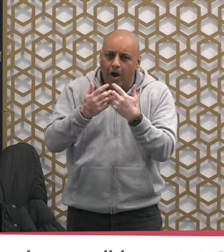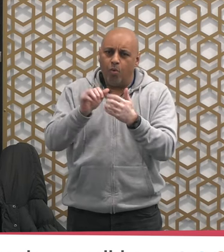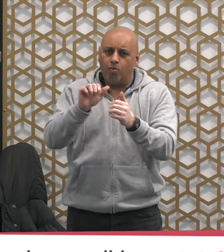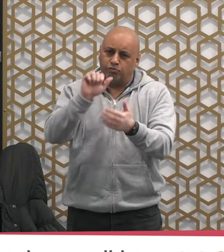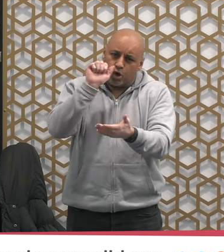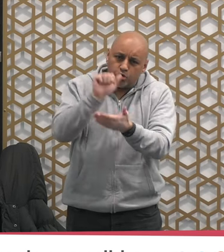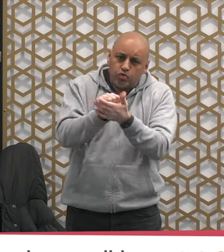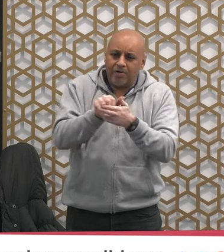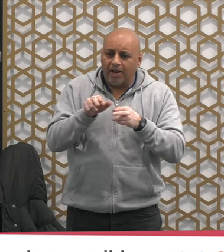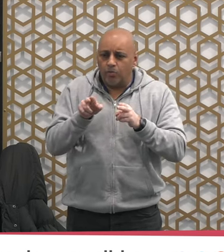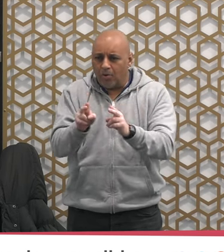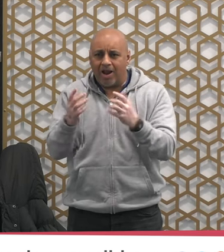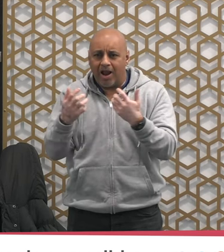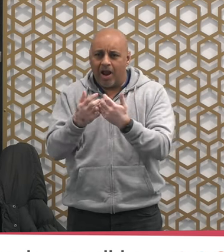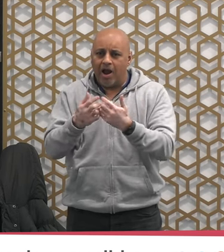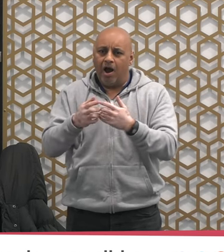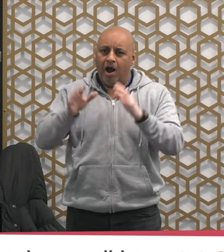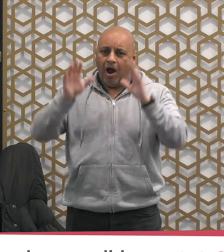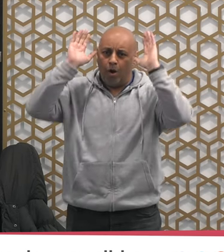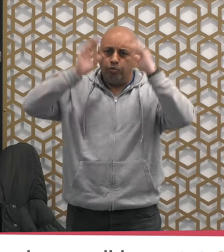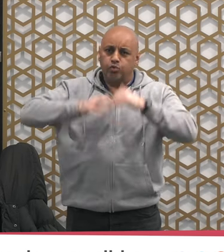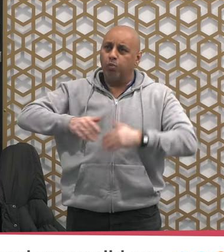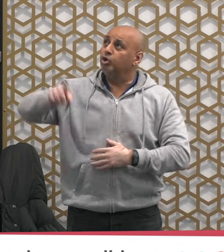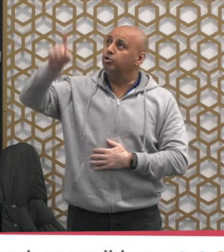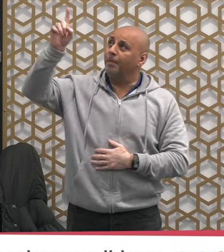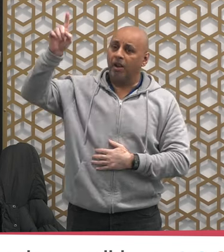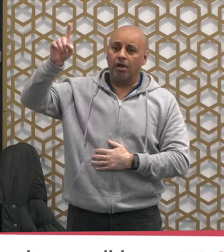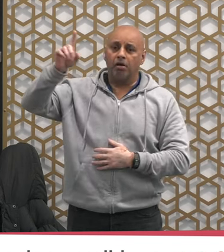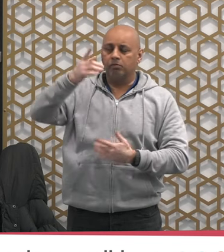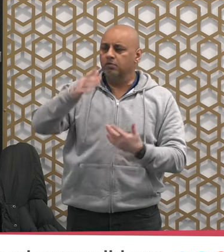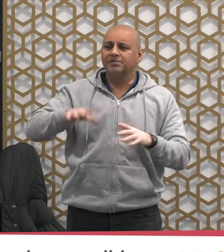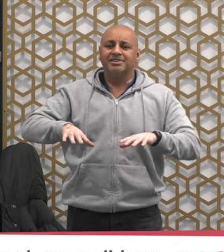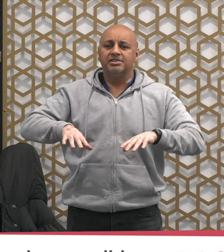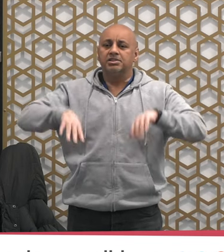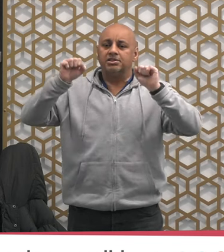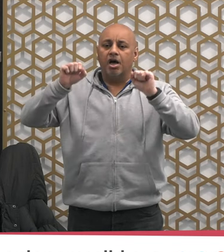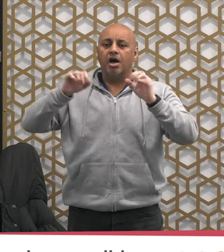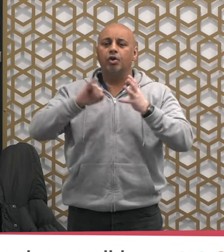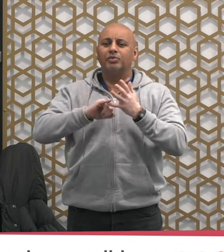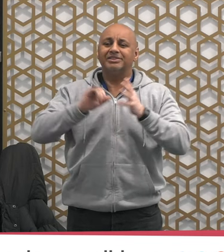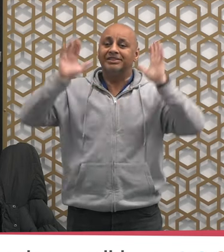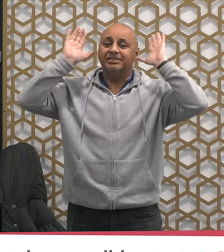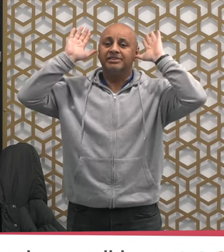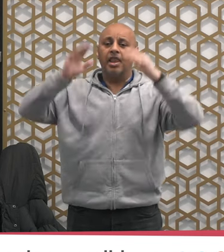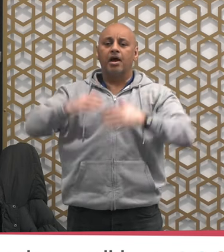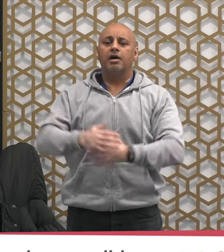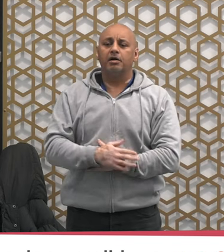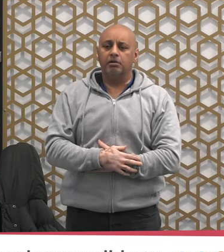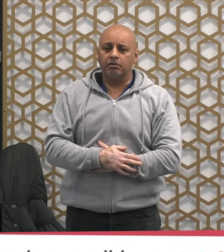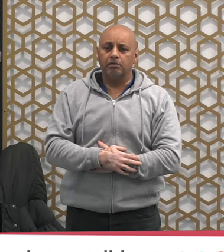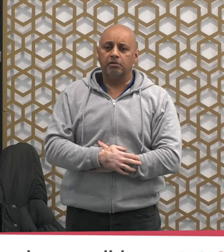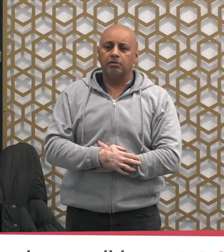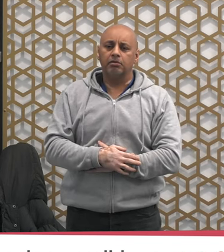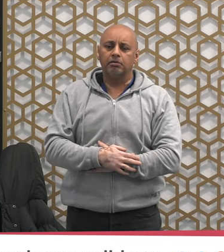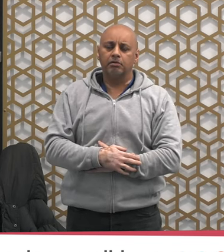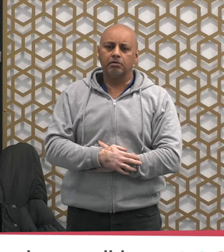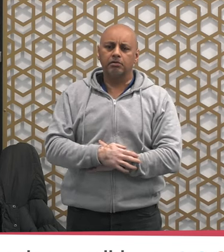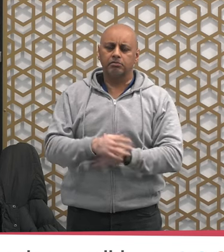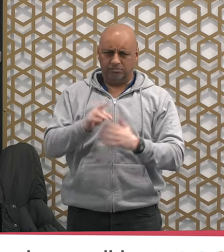the salah we need to make sure that we offer the salah according to the sunnah of the prophet sallallahu alayhi wa sallam